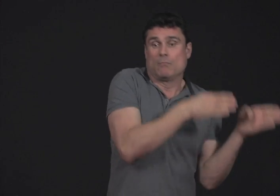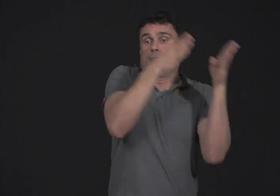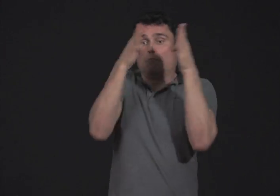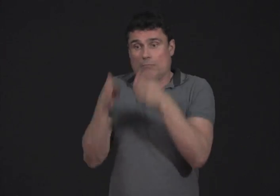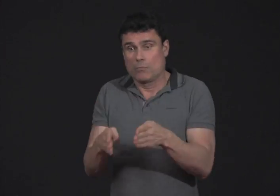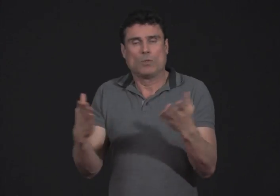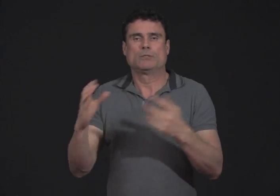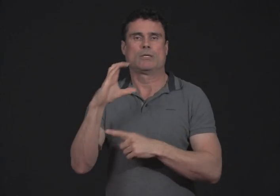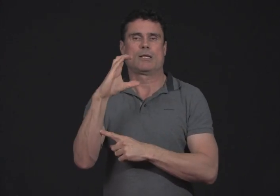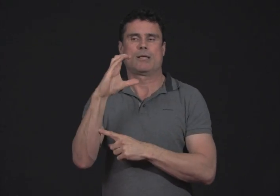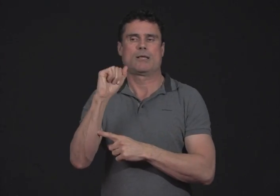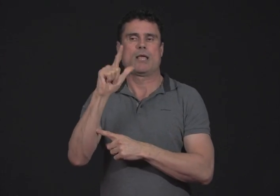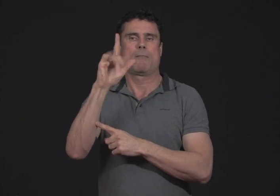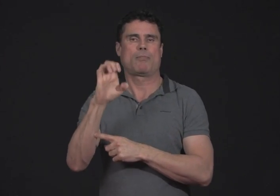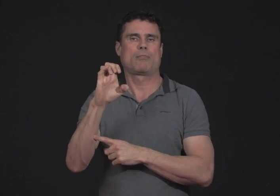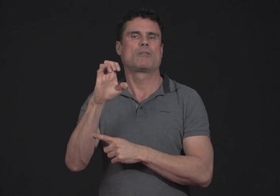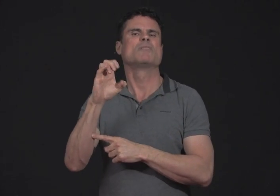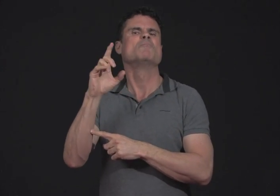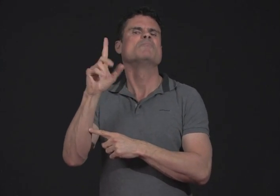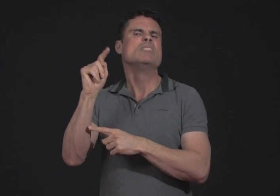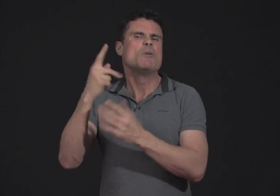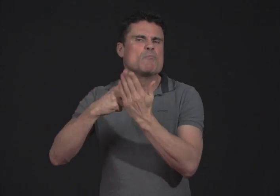Next, they'll be looking at cable broadcasting and television.